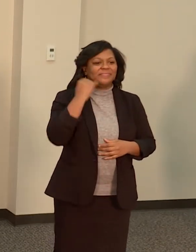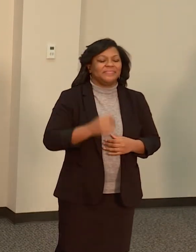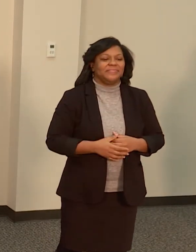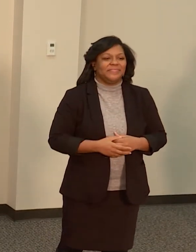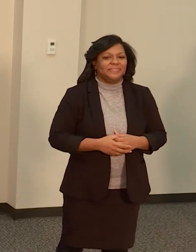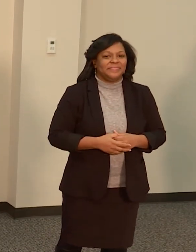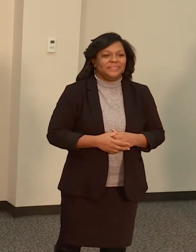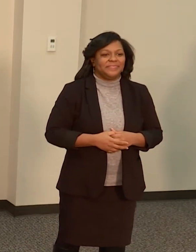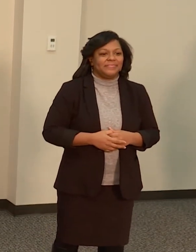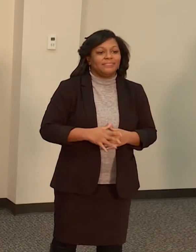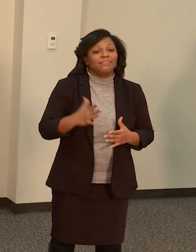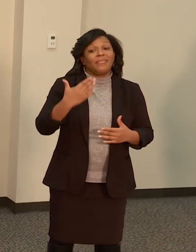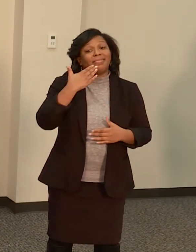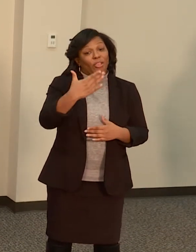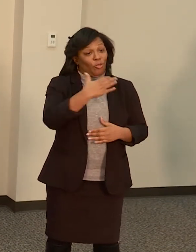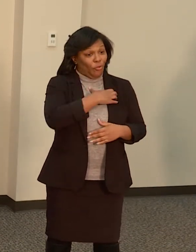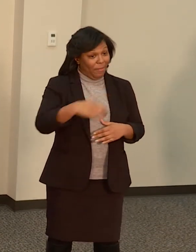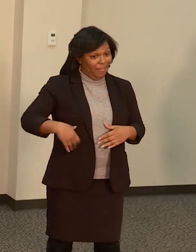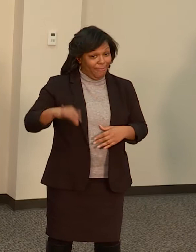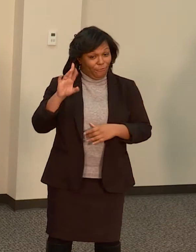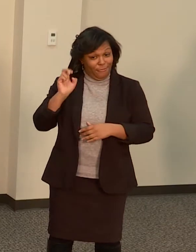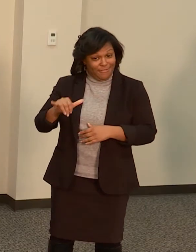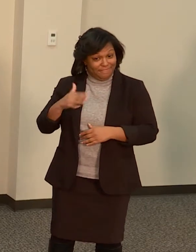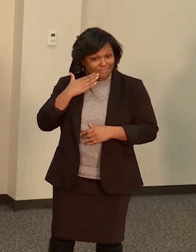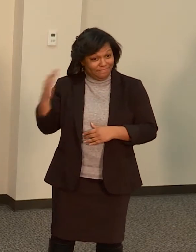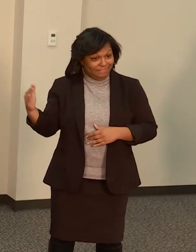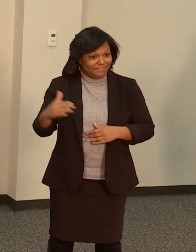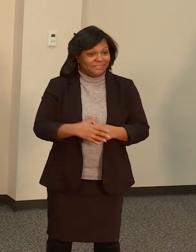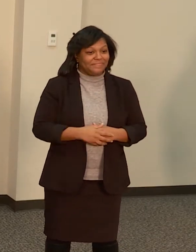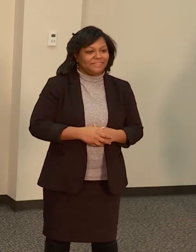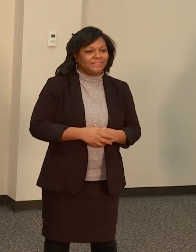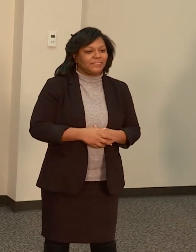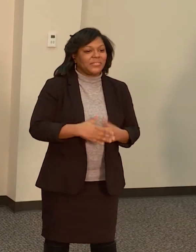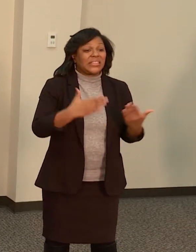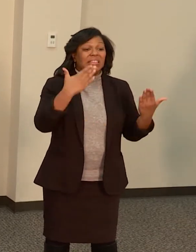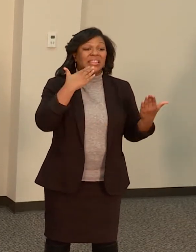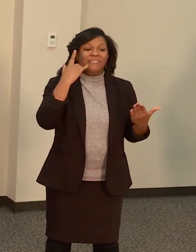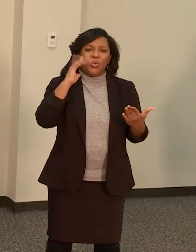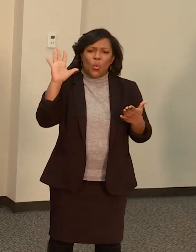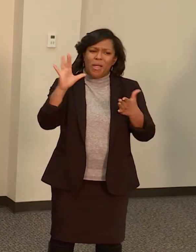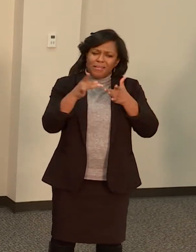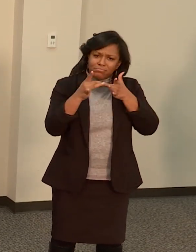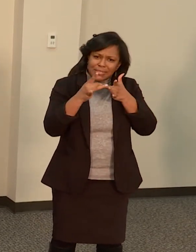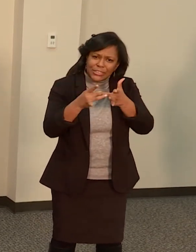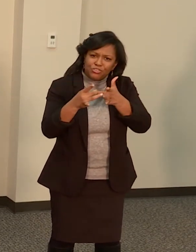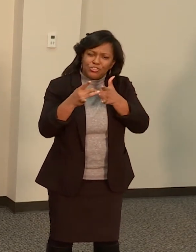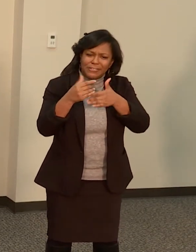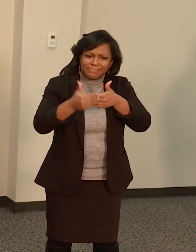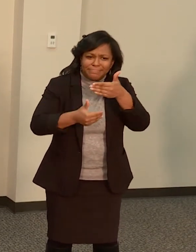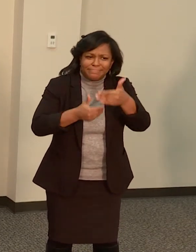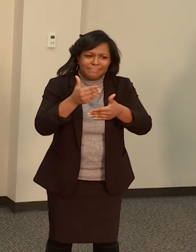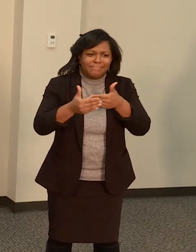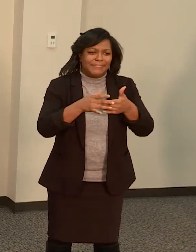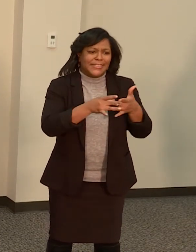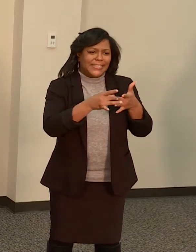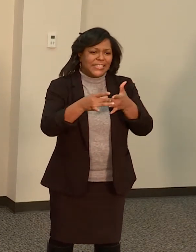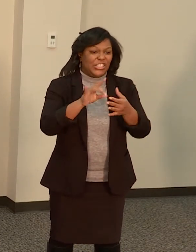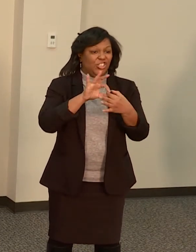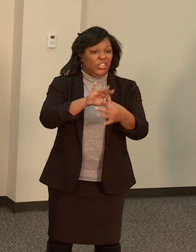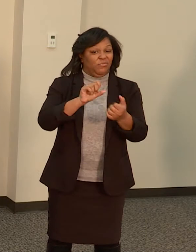Thank you, Mayor Frey. Thank you so much for your leadership on the Stable Homes Stable Schools